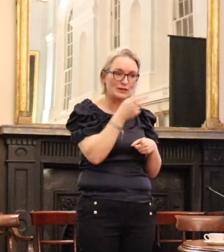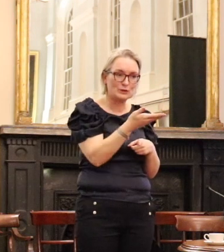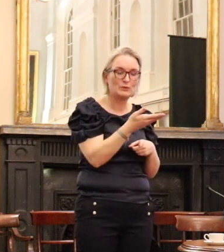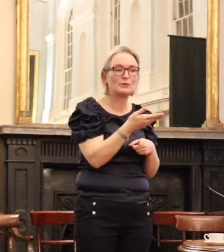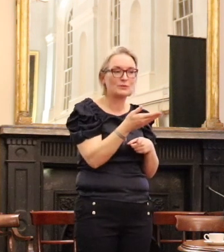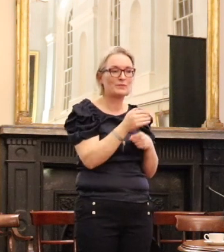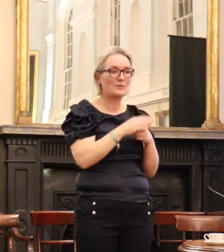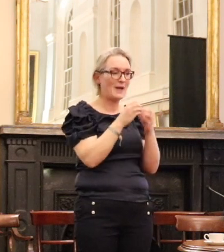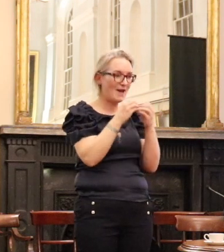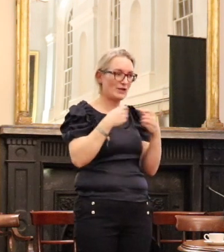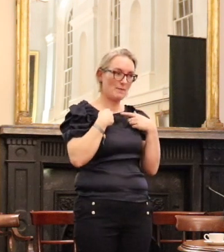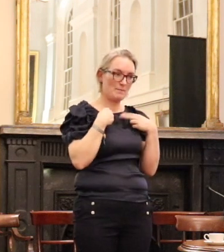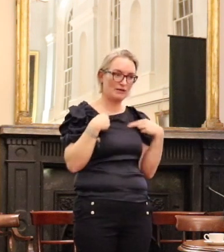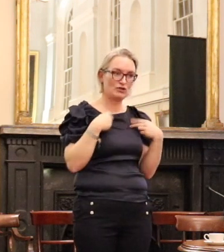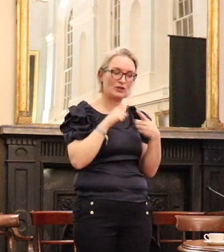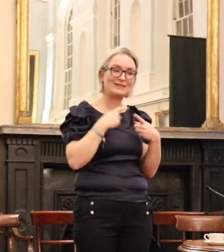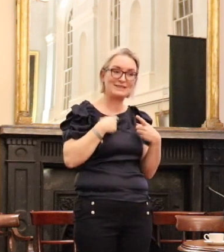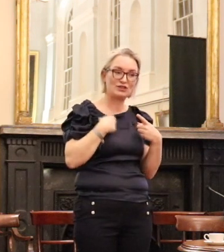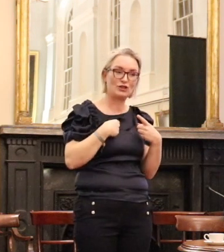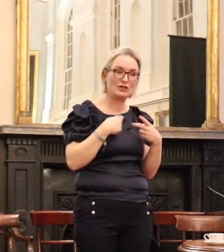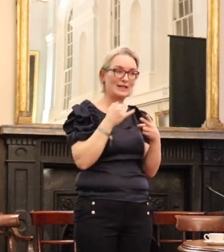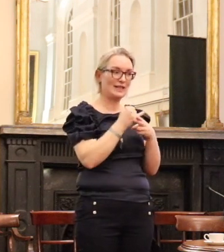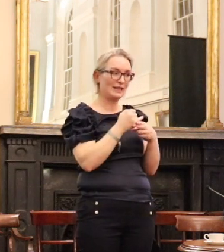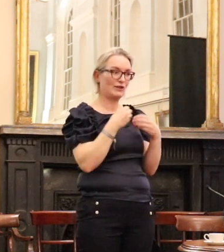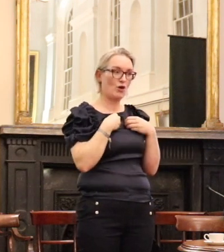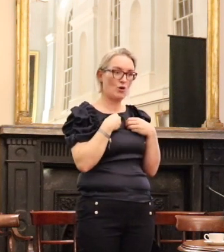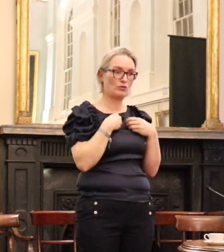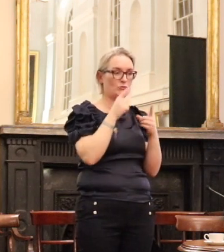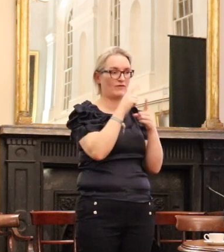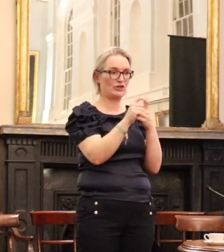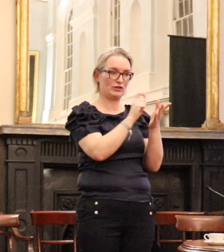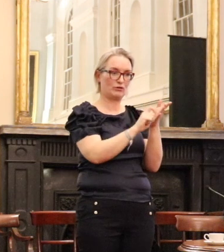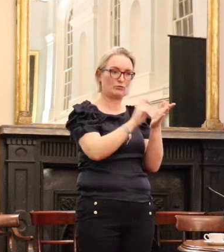every BAHR solicitor solicitor in their subscription, their professional subscription